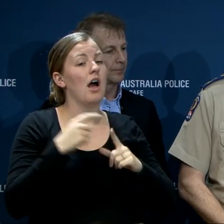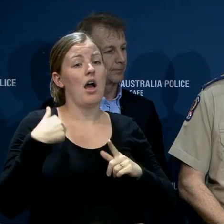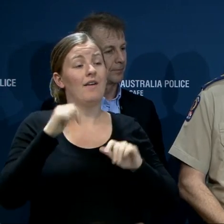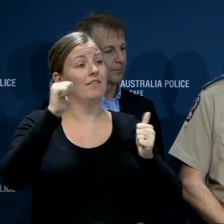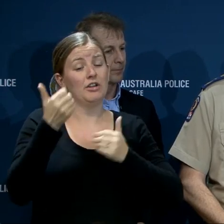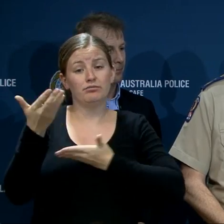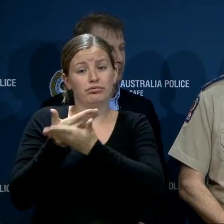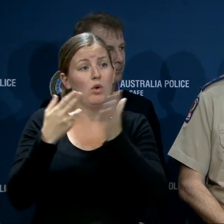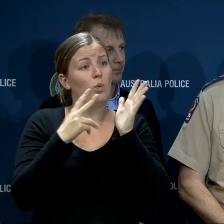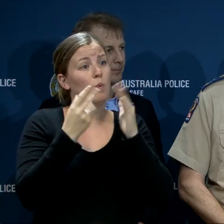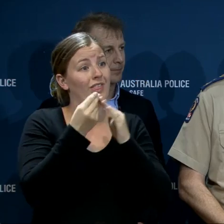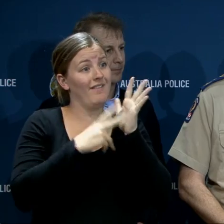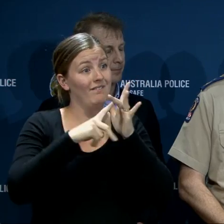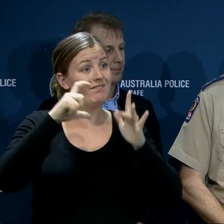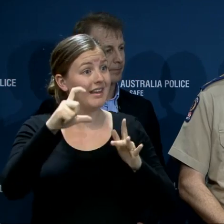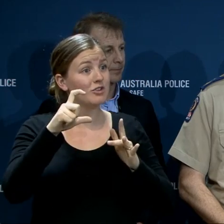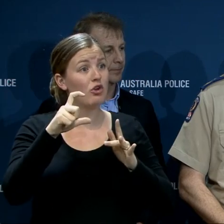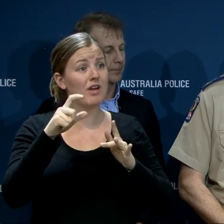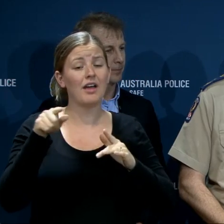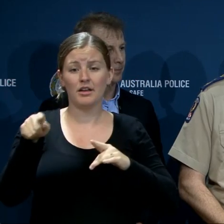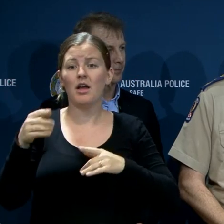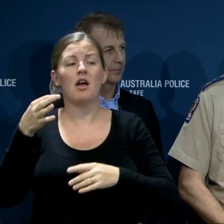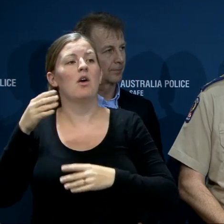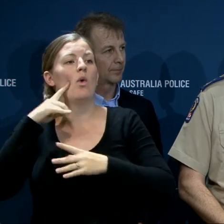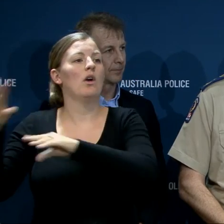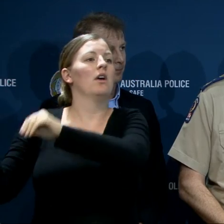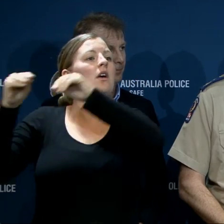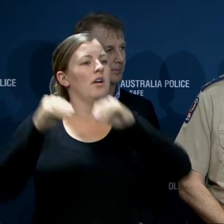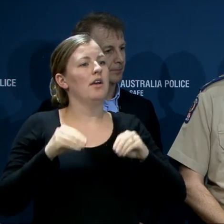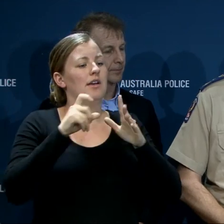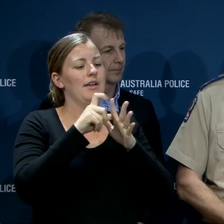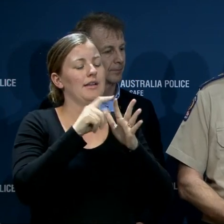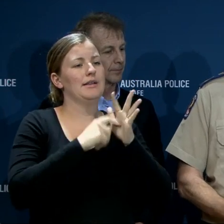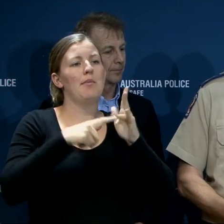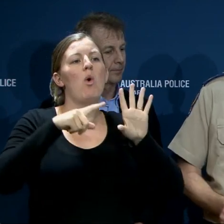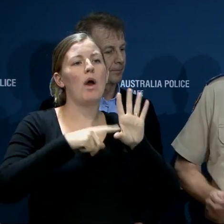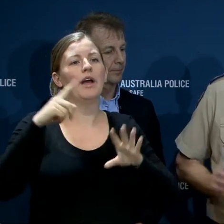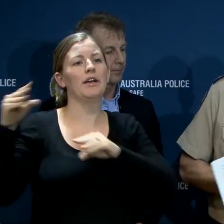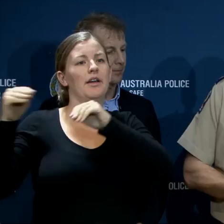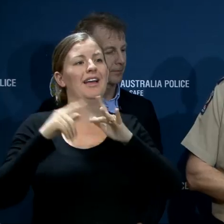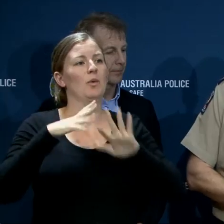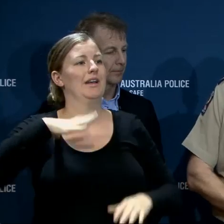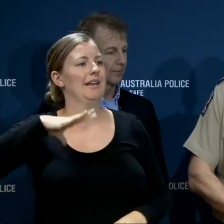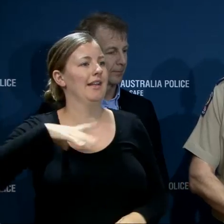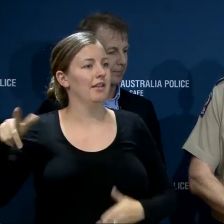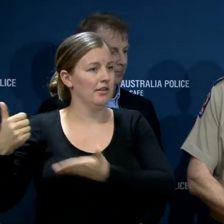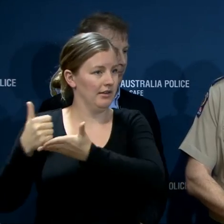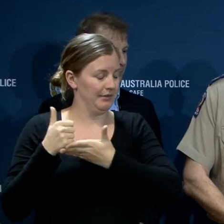Victoria and operational planning has commenced for the deployment of additional resources to South Australia should that be realised.